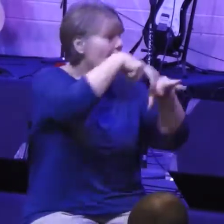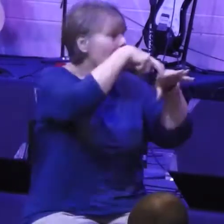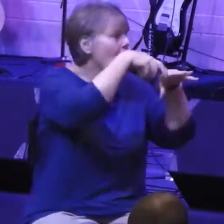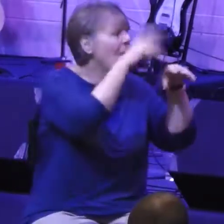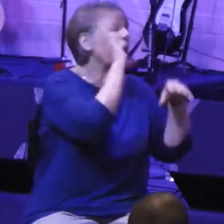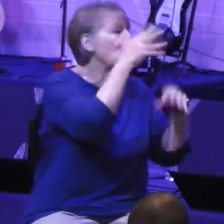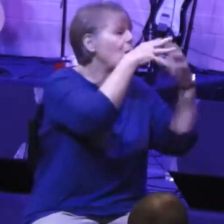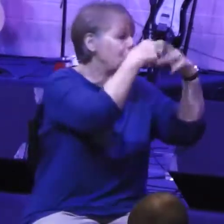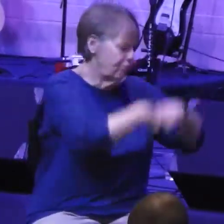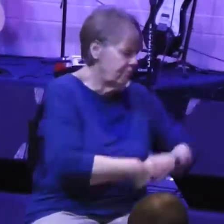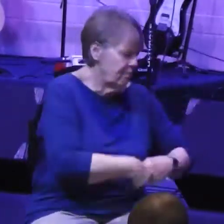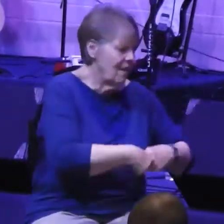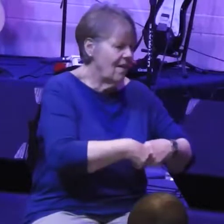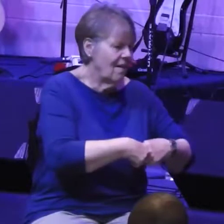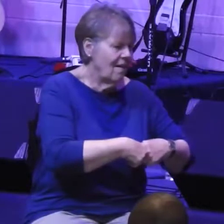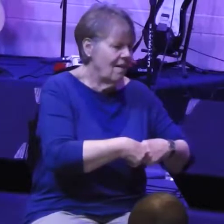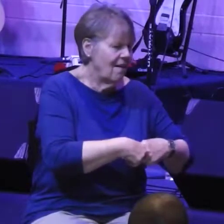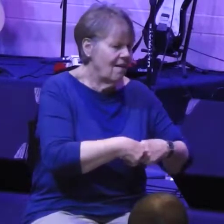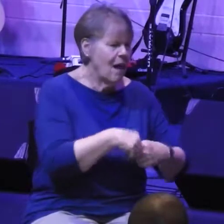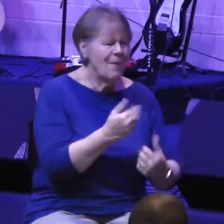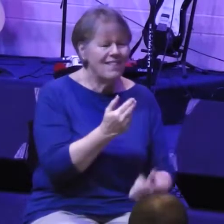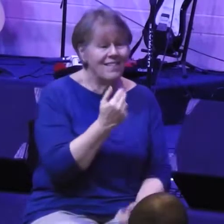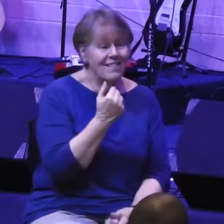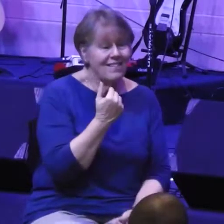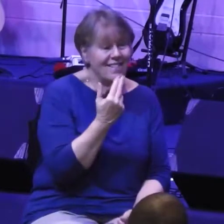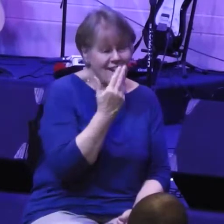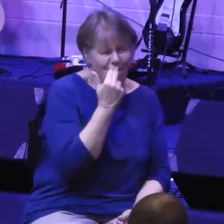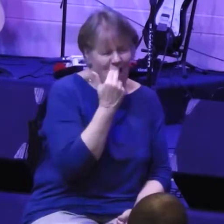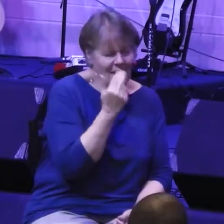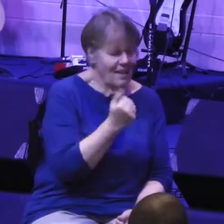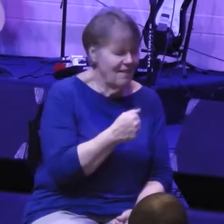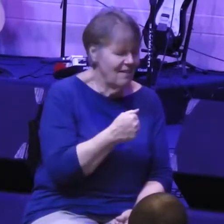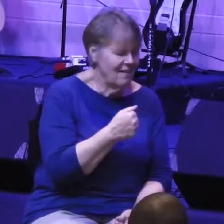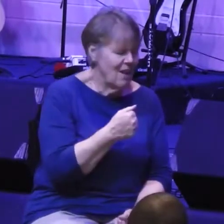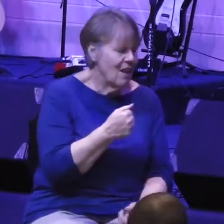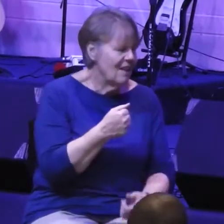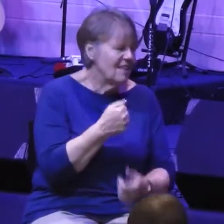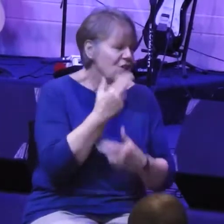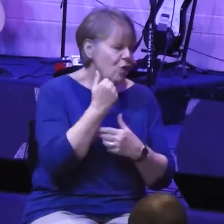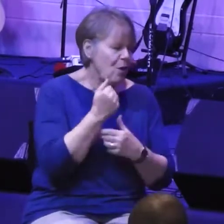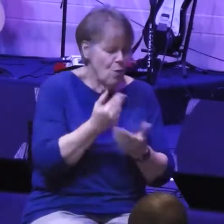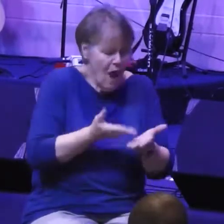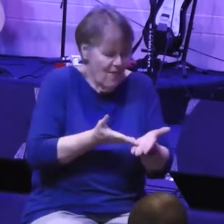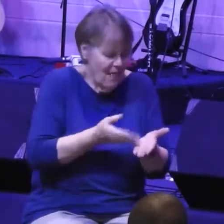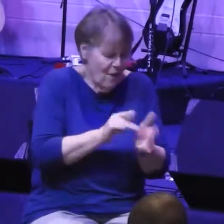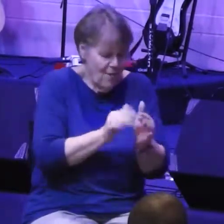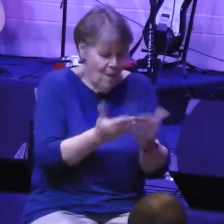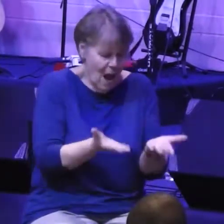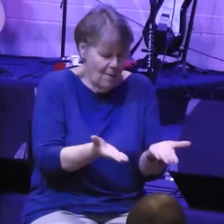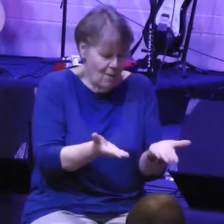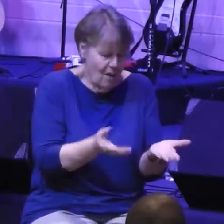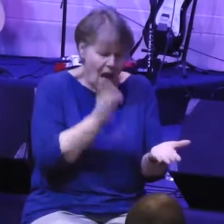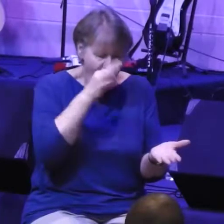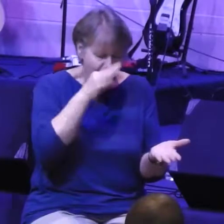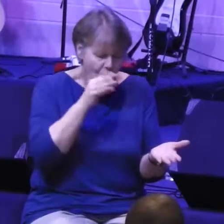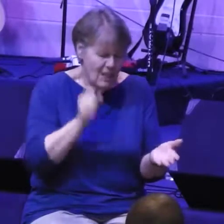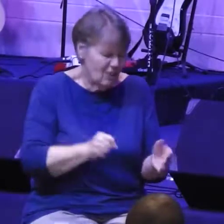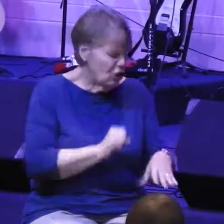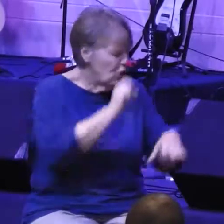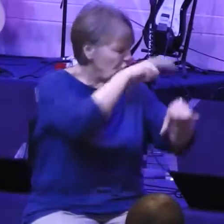stone, which is funny. I mean, this is like humor right there in the Bible. So, the word I want to highlight is